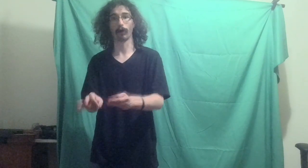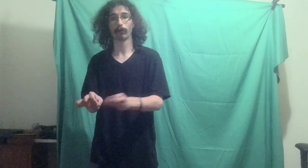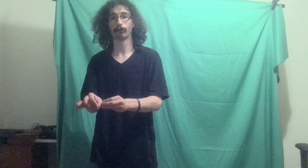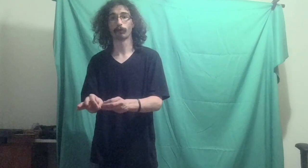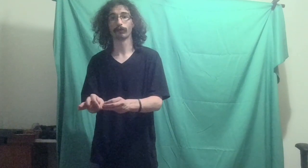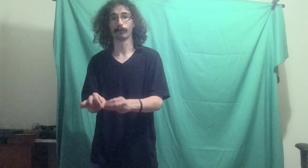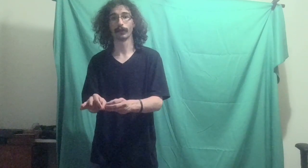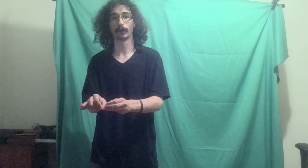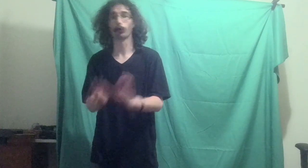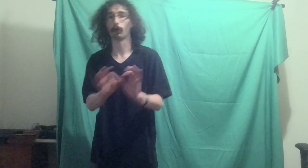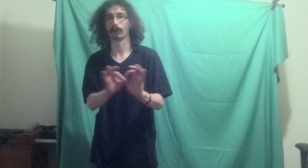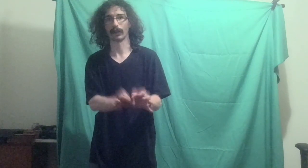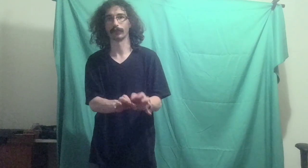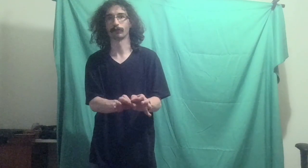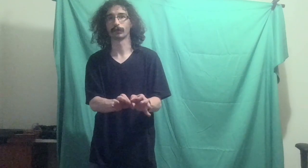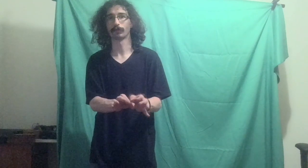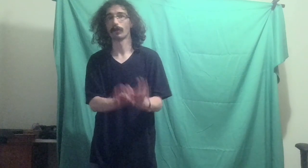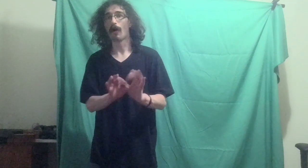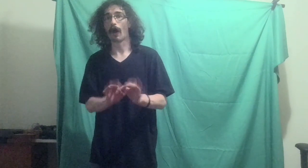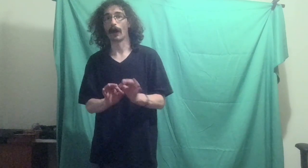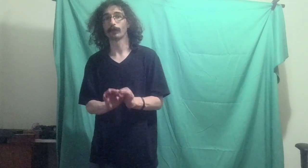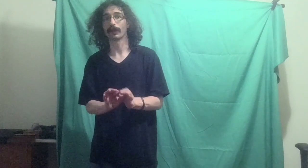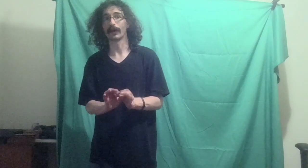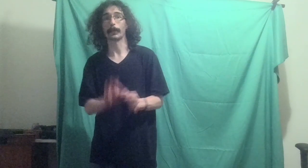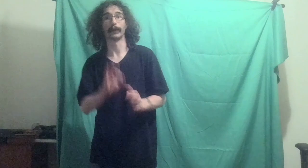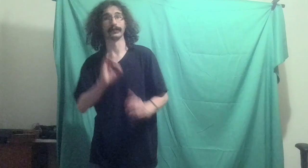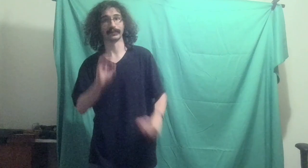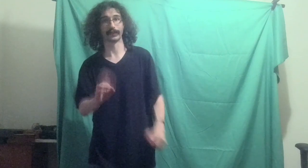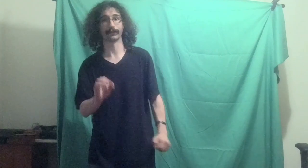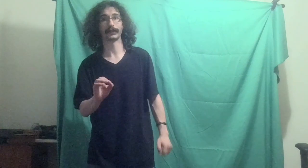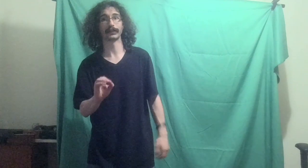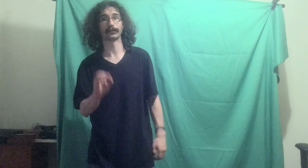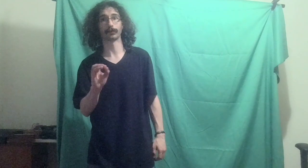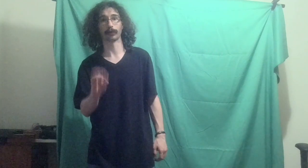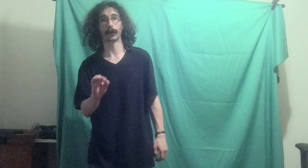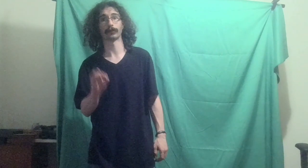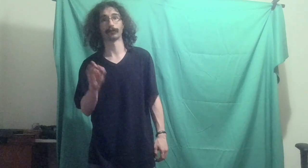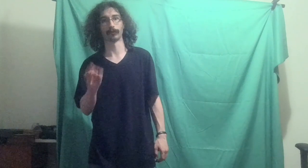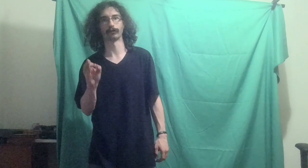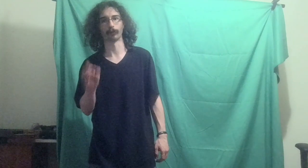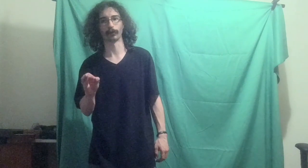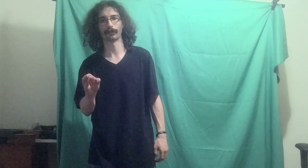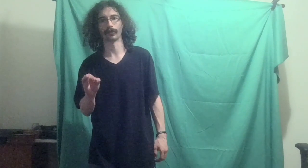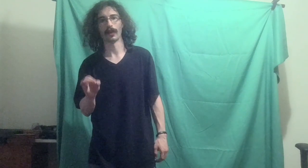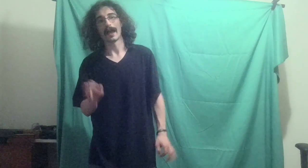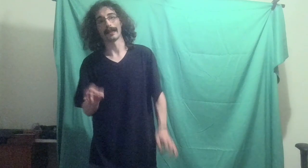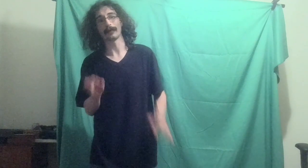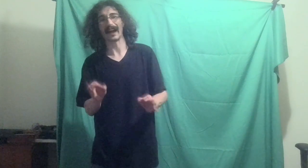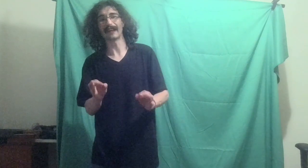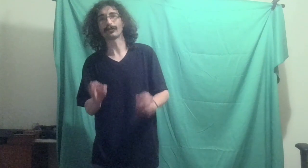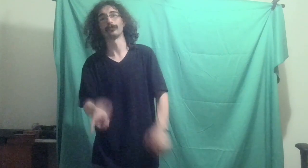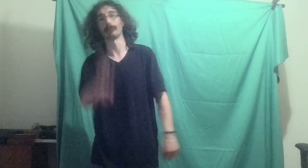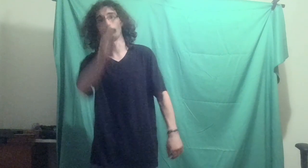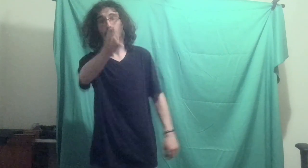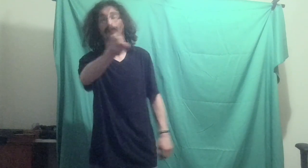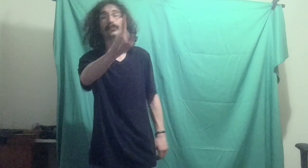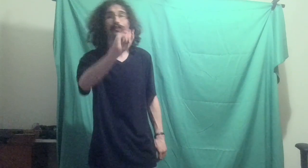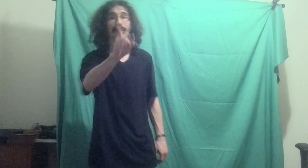-form videos or live streams. I only got about 70 subscribers from shorts. And that's actually from one single